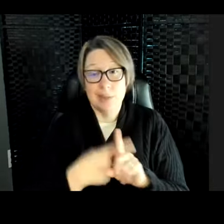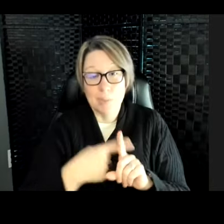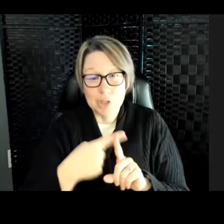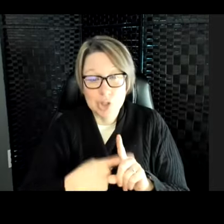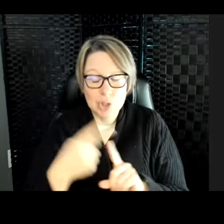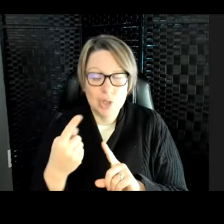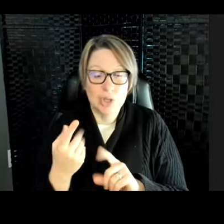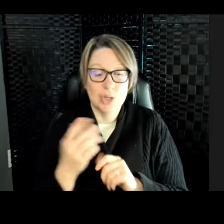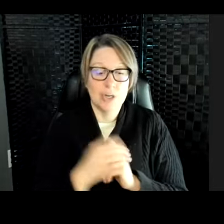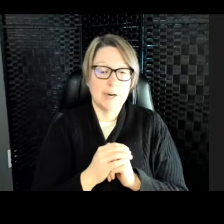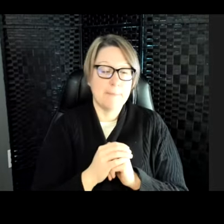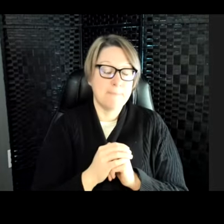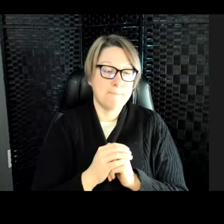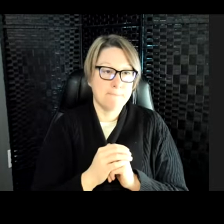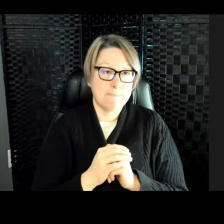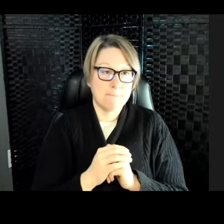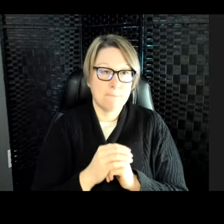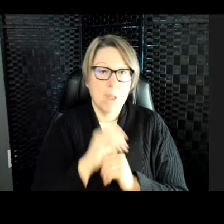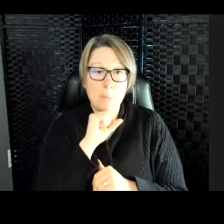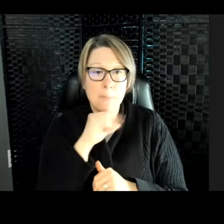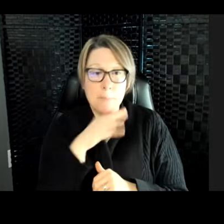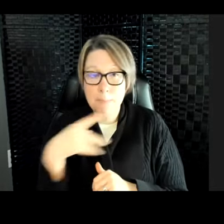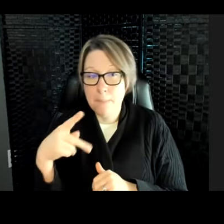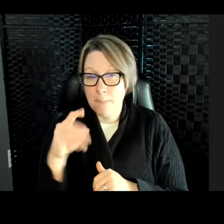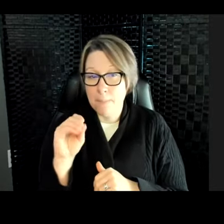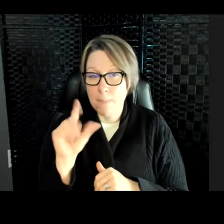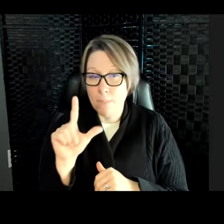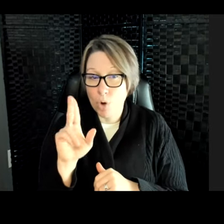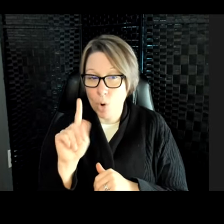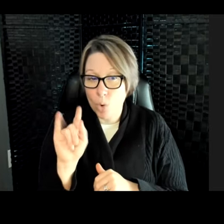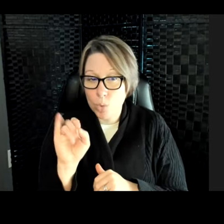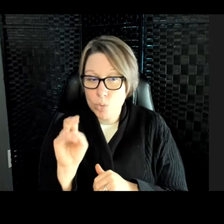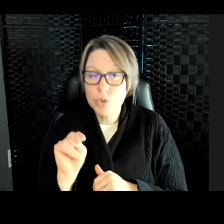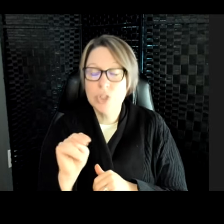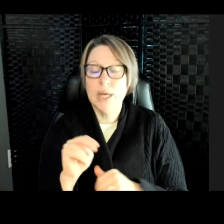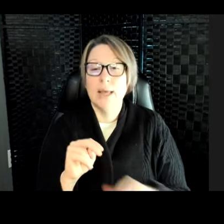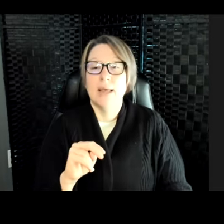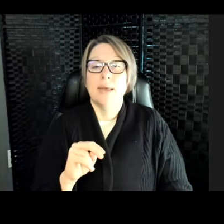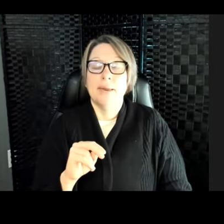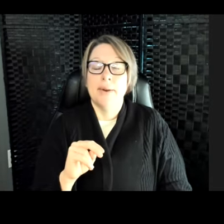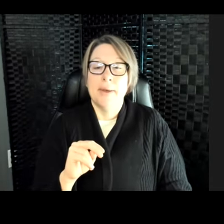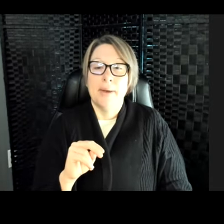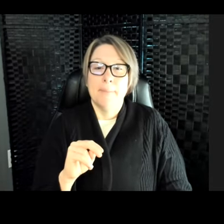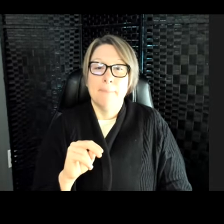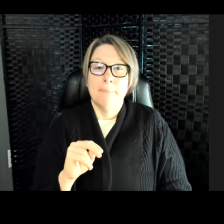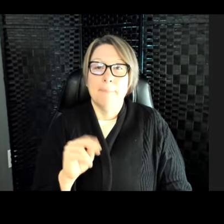to pollution, due to people knocking them, like